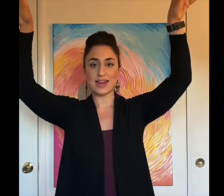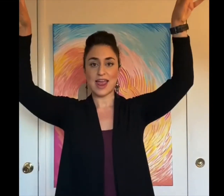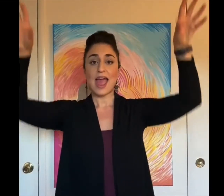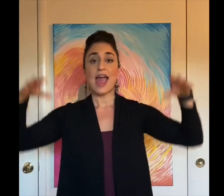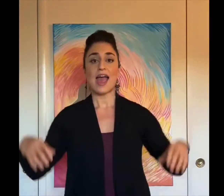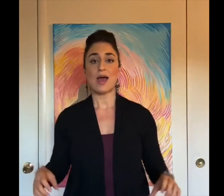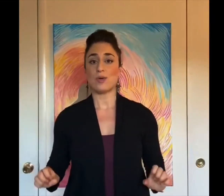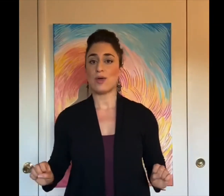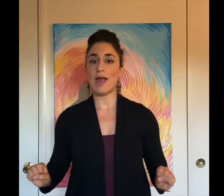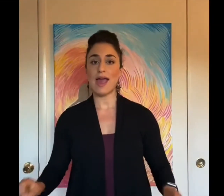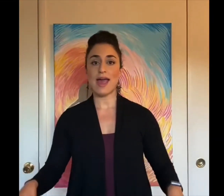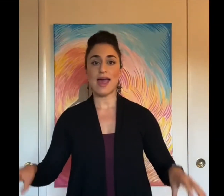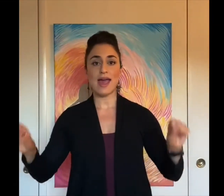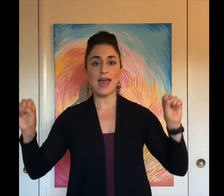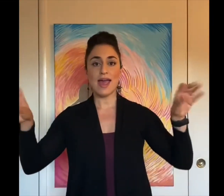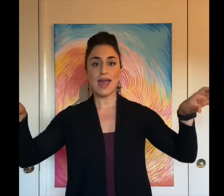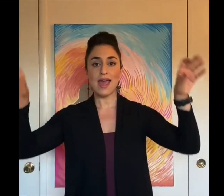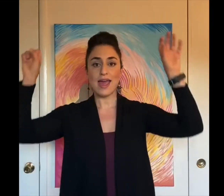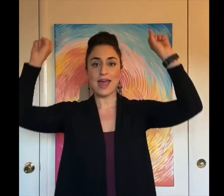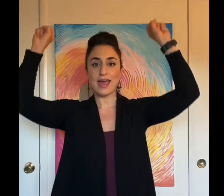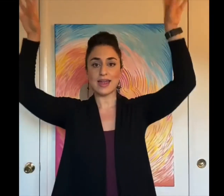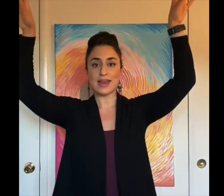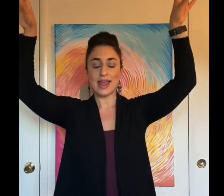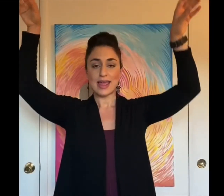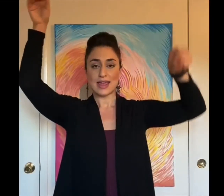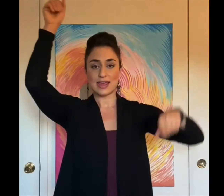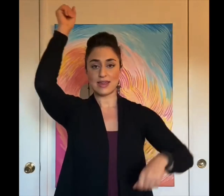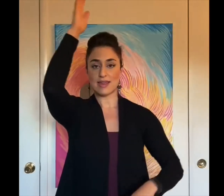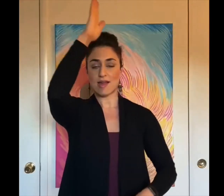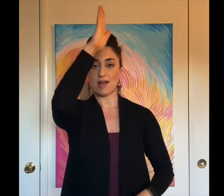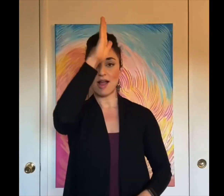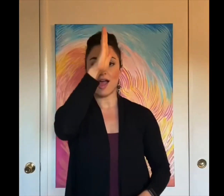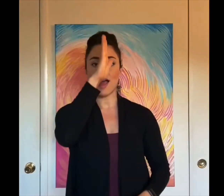How great Is our God